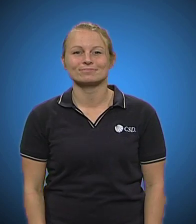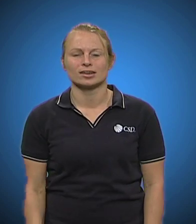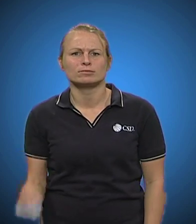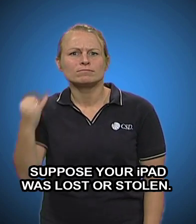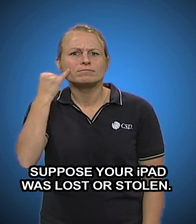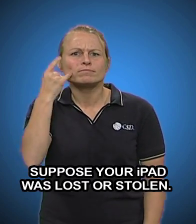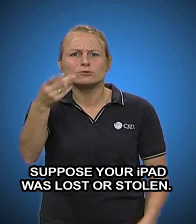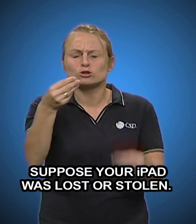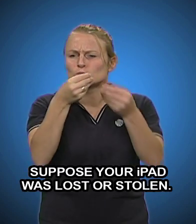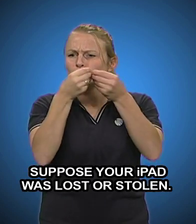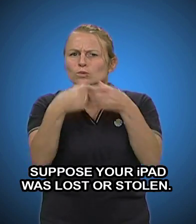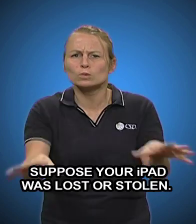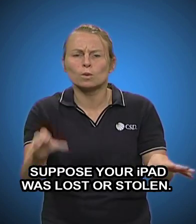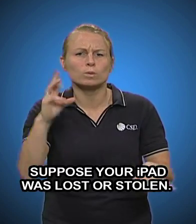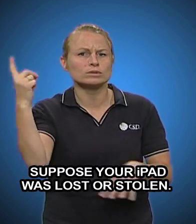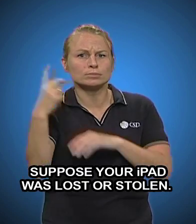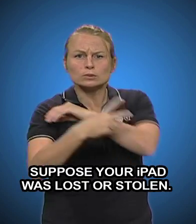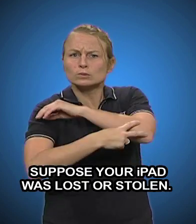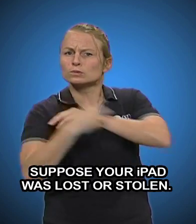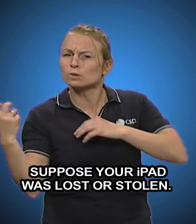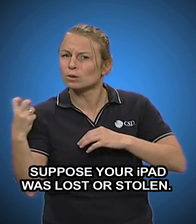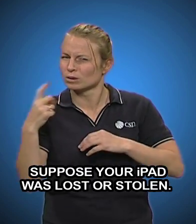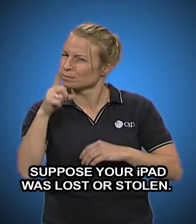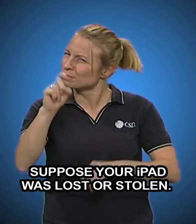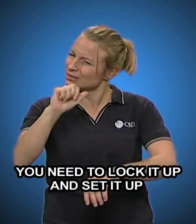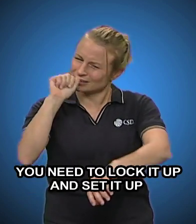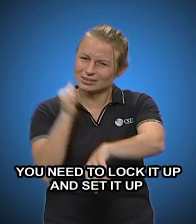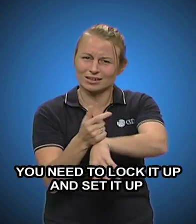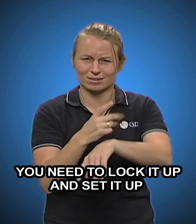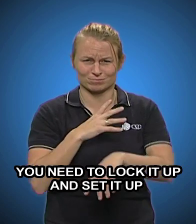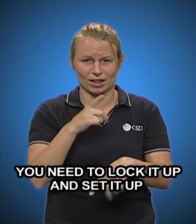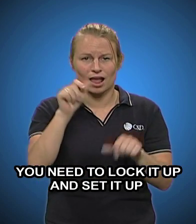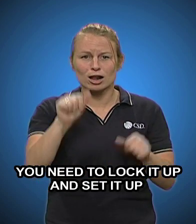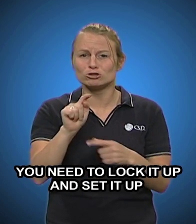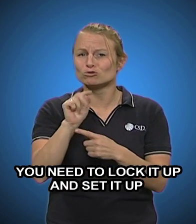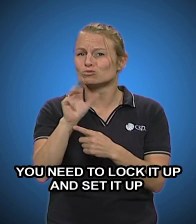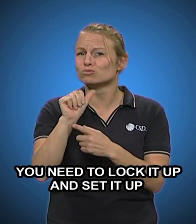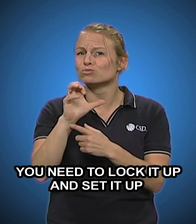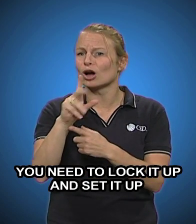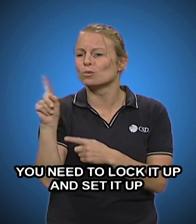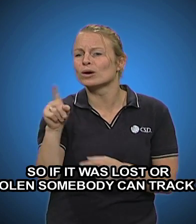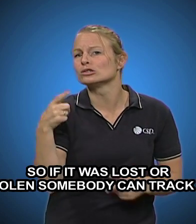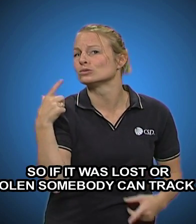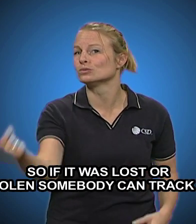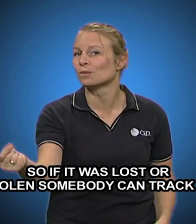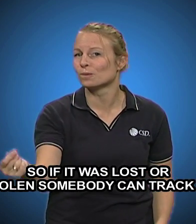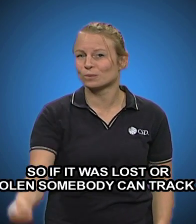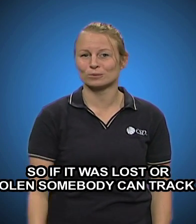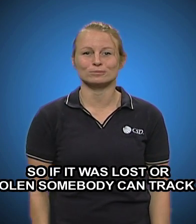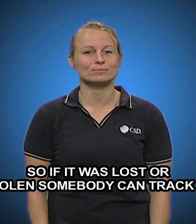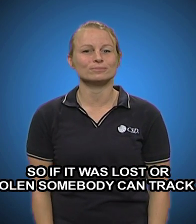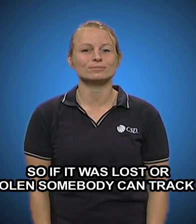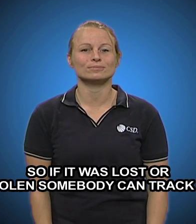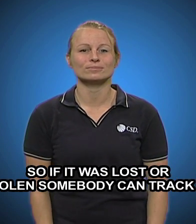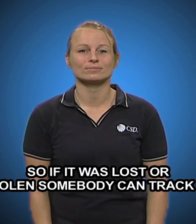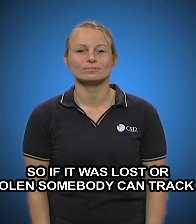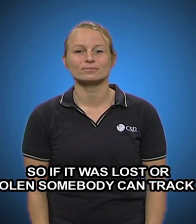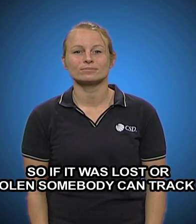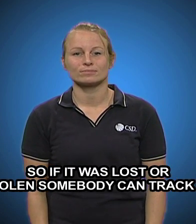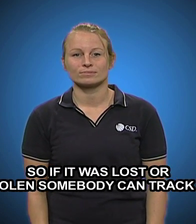Suppose your iPad was lost or stolen. You need to lock it up and set it up so if it was lost or stolen somebody can track it.